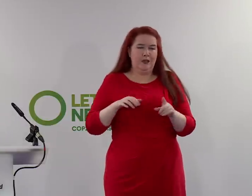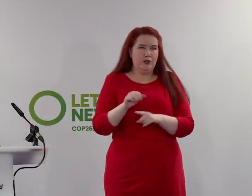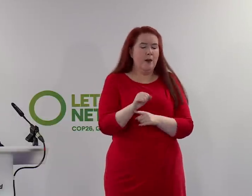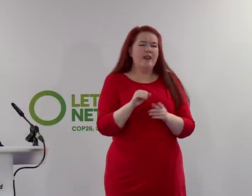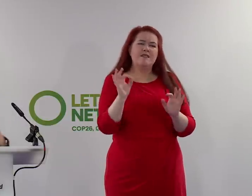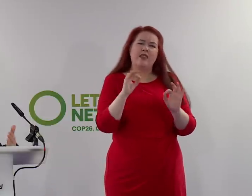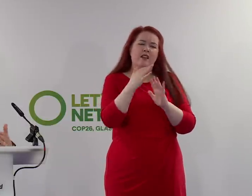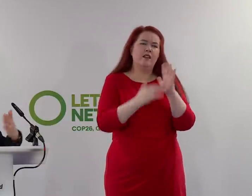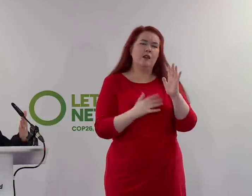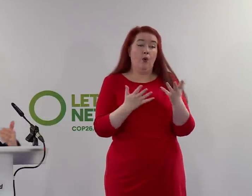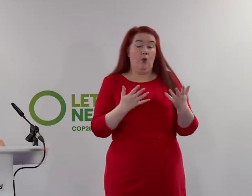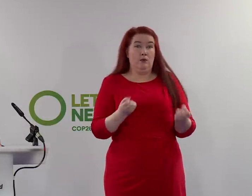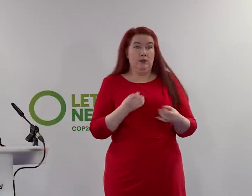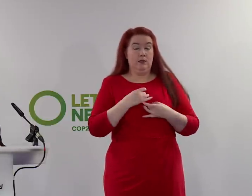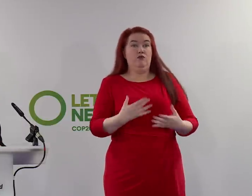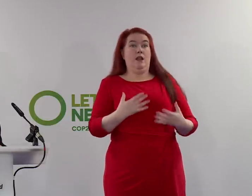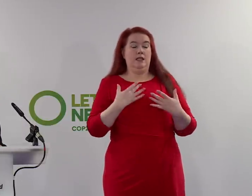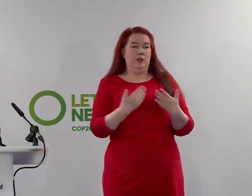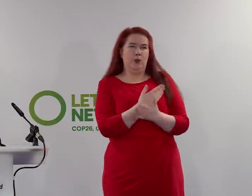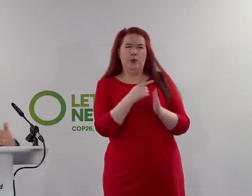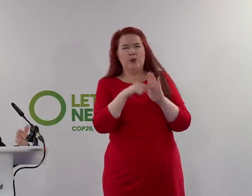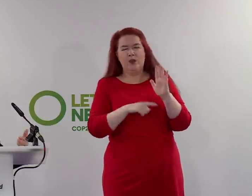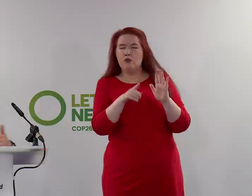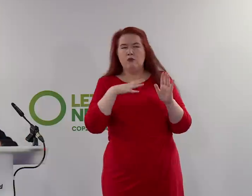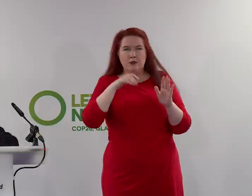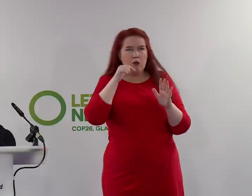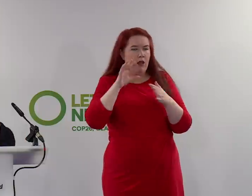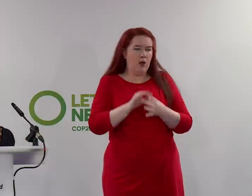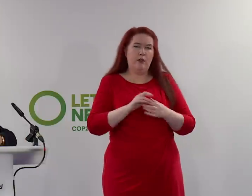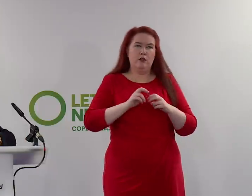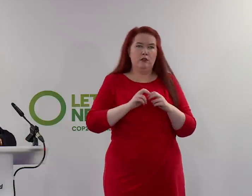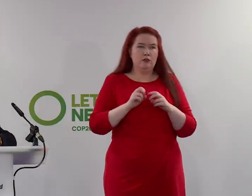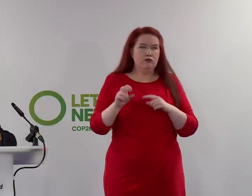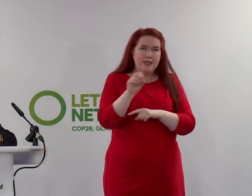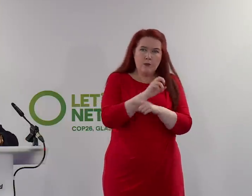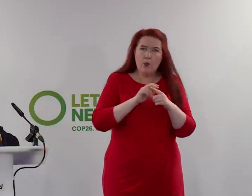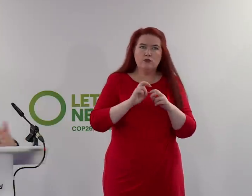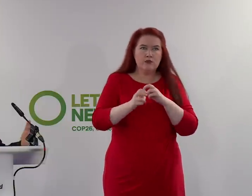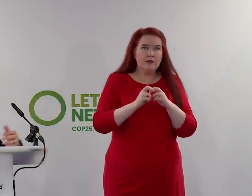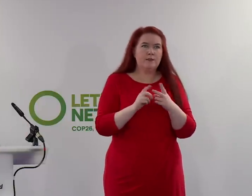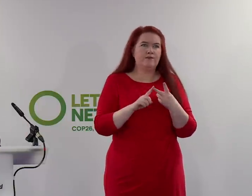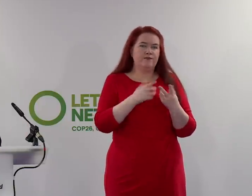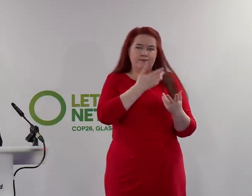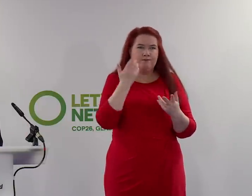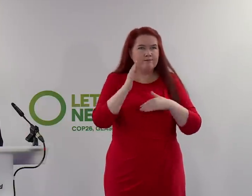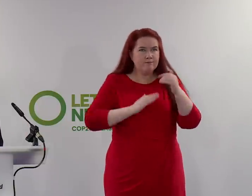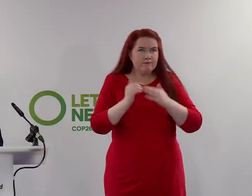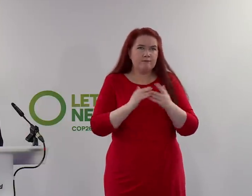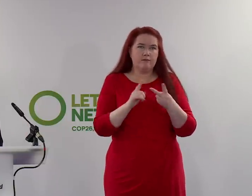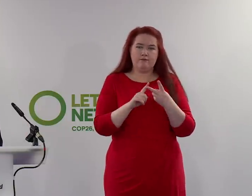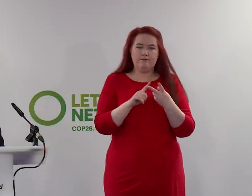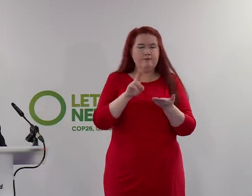going to come as any huge surprise. have been talking about the things that we need to do around transport, around heating in buildings, around some of the nature-based